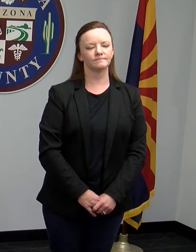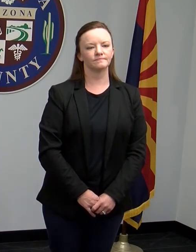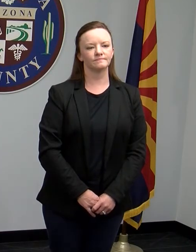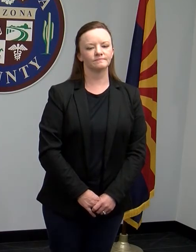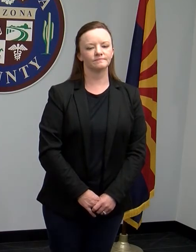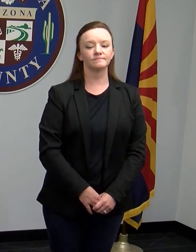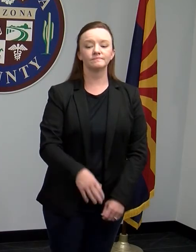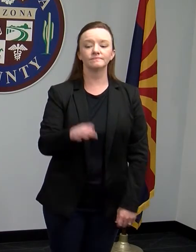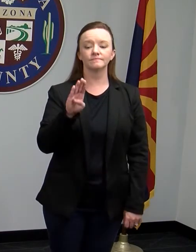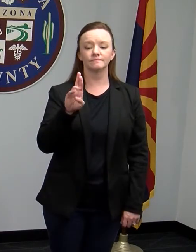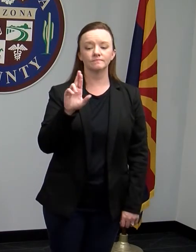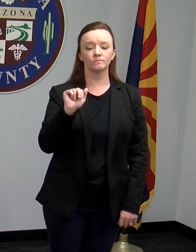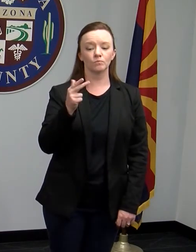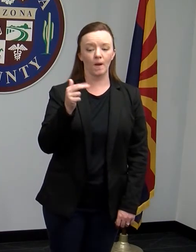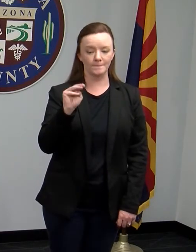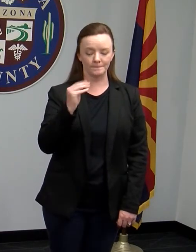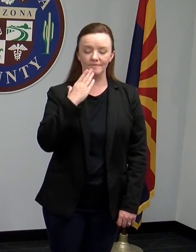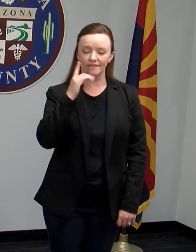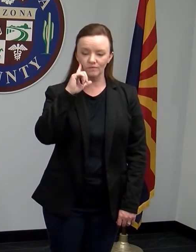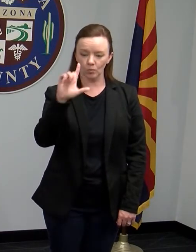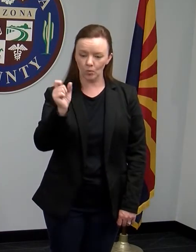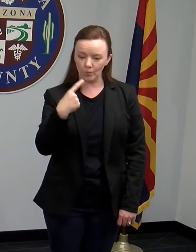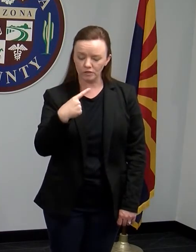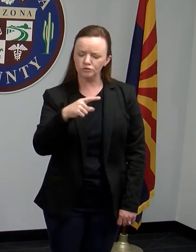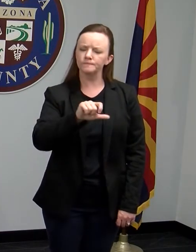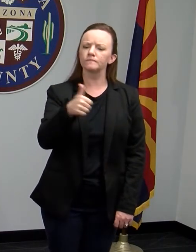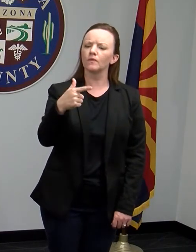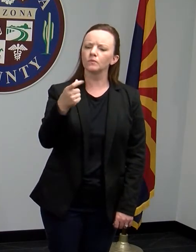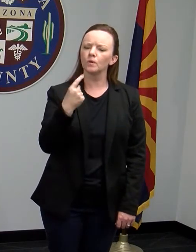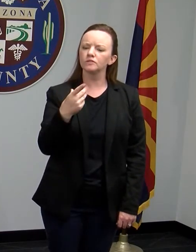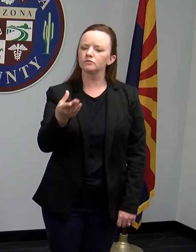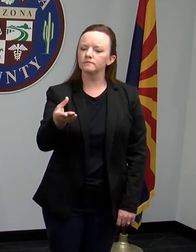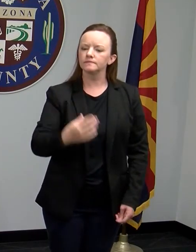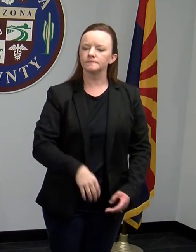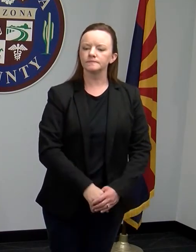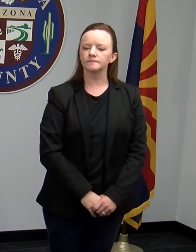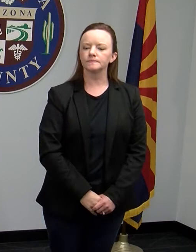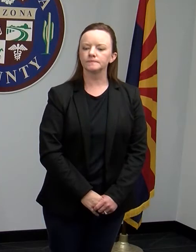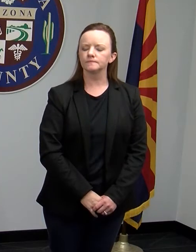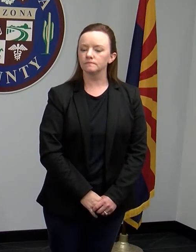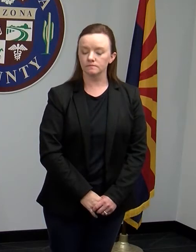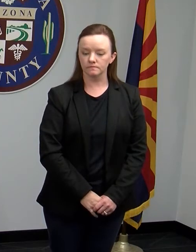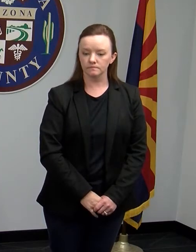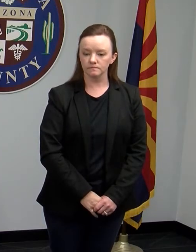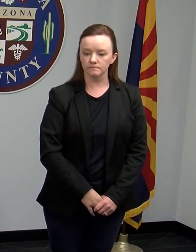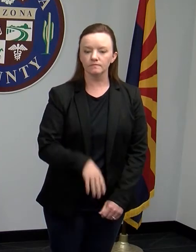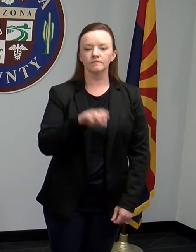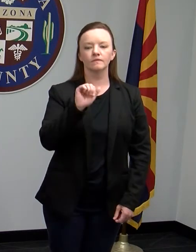Graham thanks so much for the question Chad do we have somebody else waiting to ask a question right now